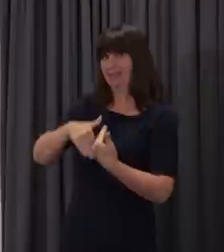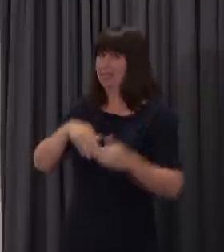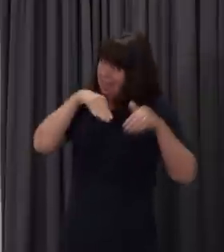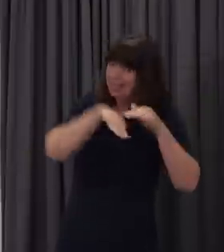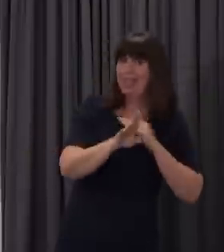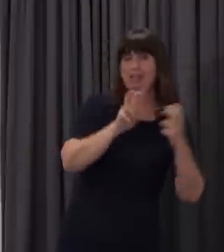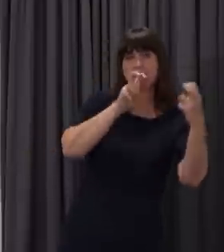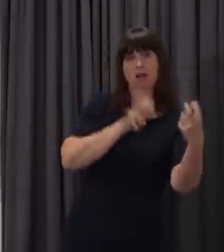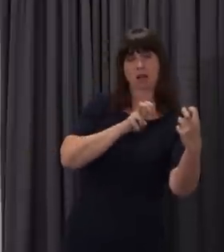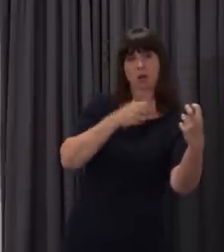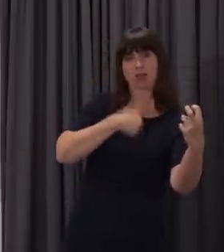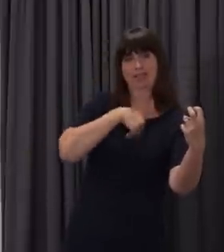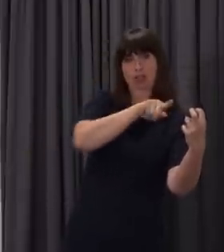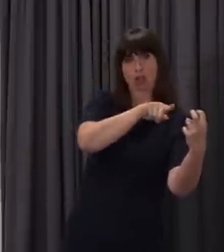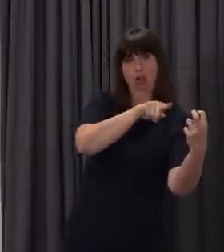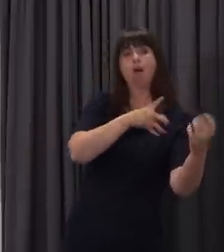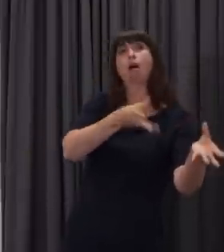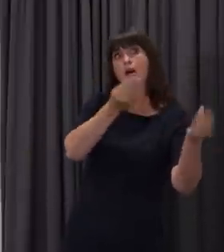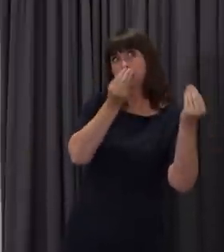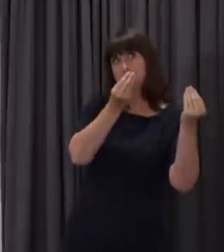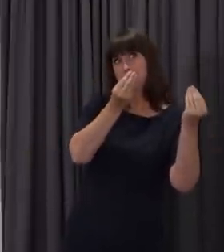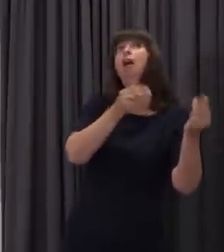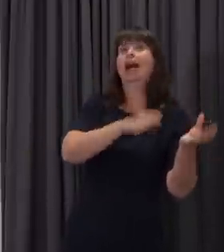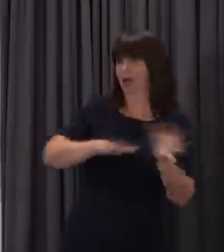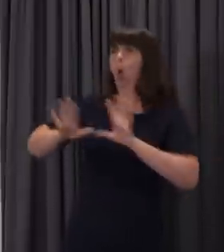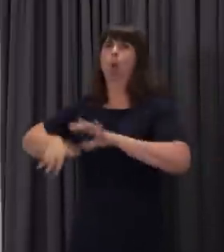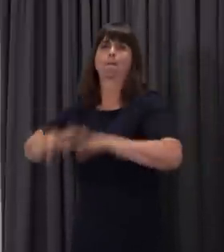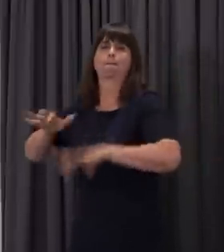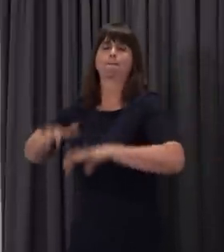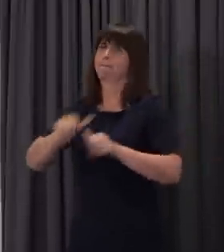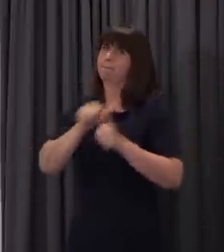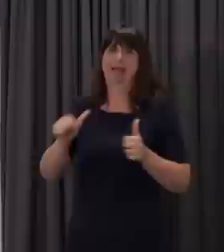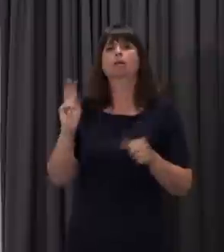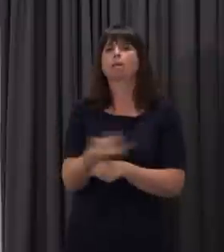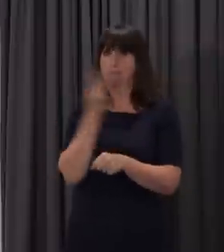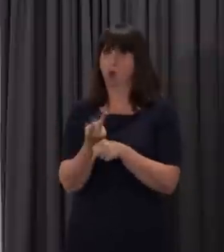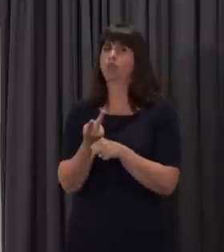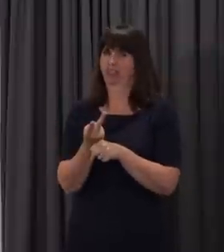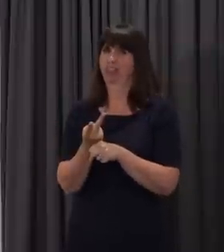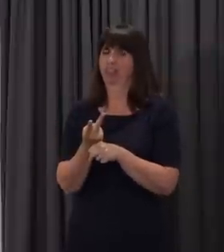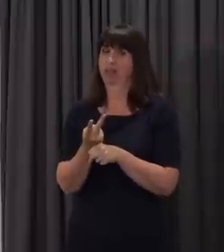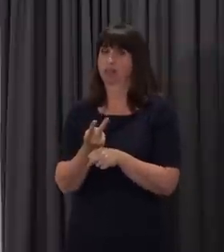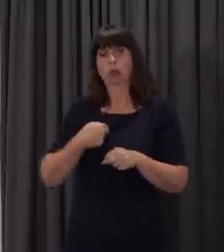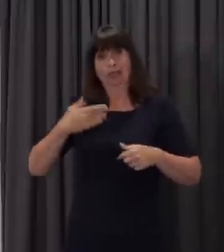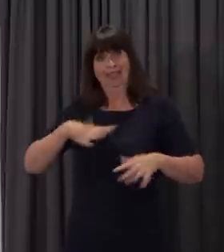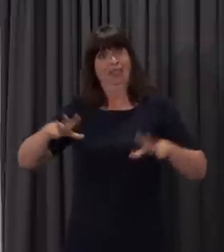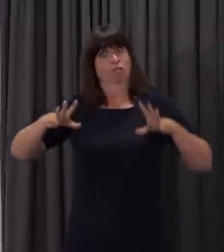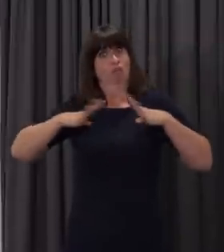beginning this blended learning approach now with our check-in sessions as we prepare for